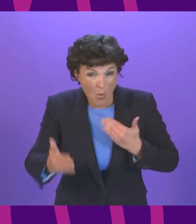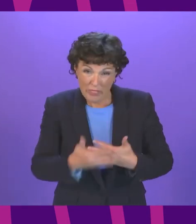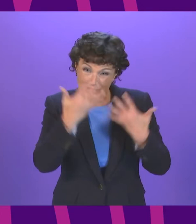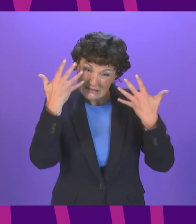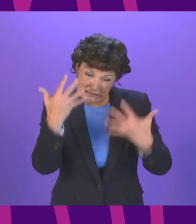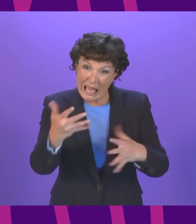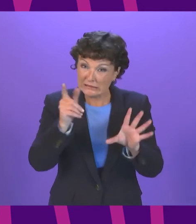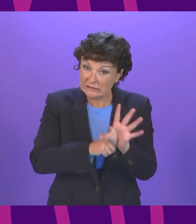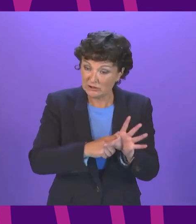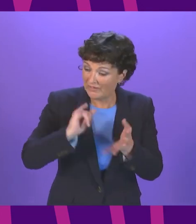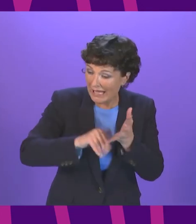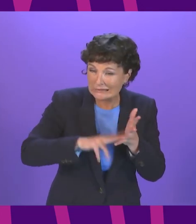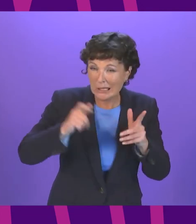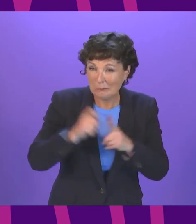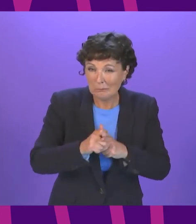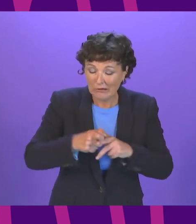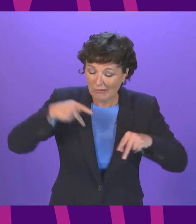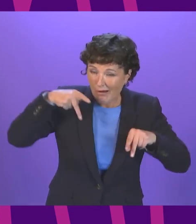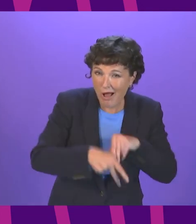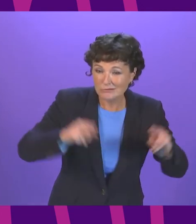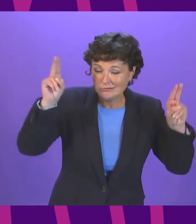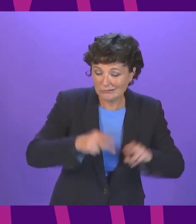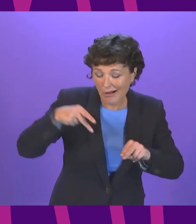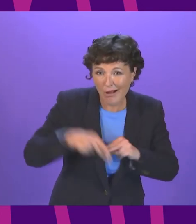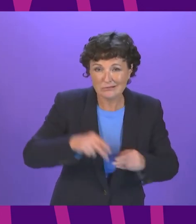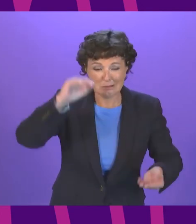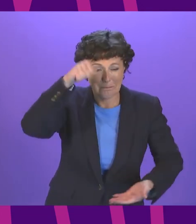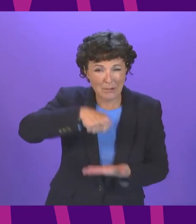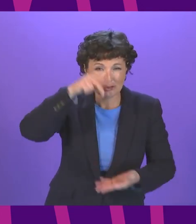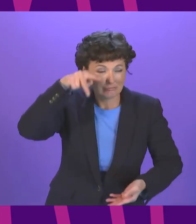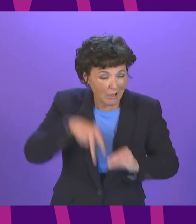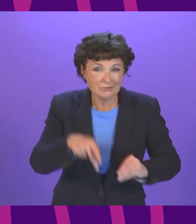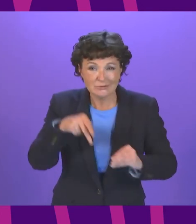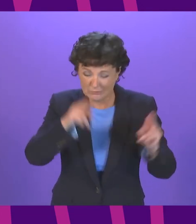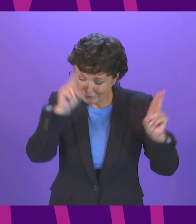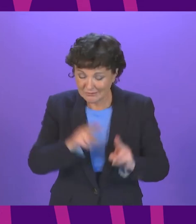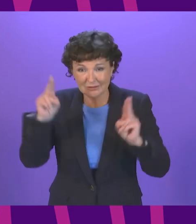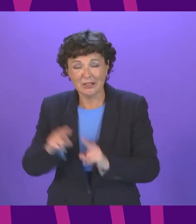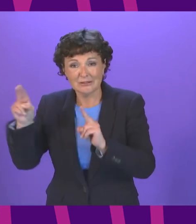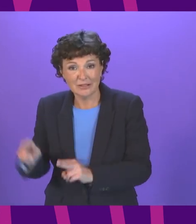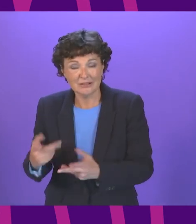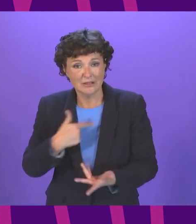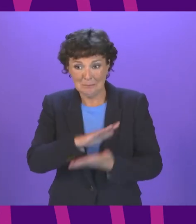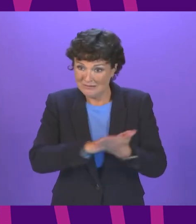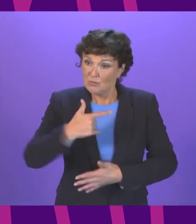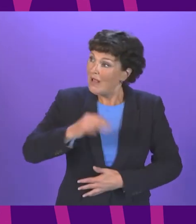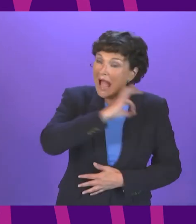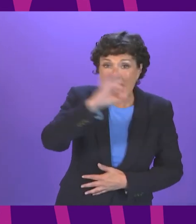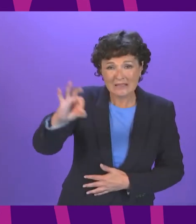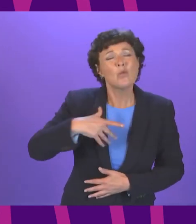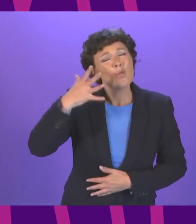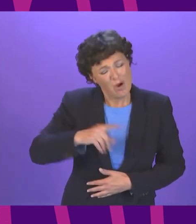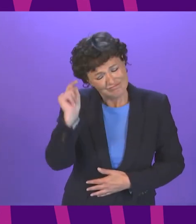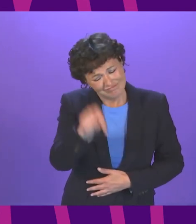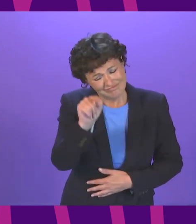damaging our education system before the pandemic even hit and that is why we reiterate our call for an education comeback